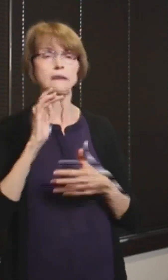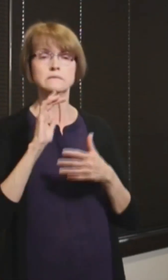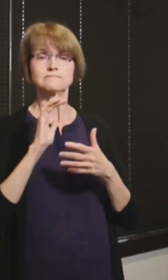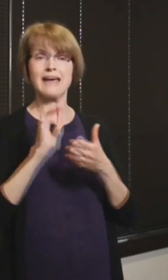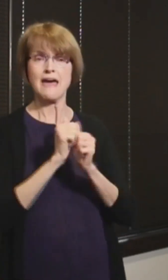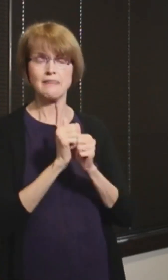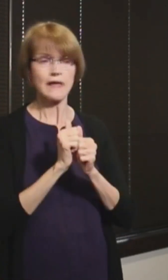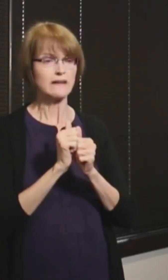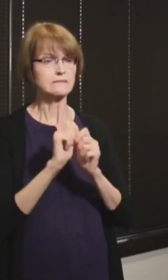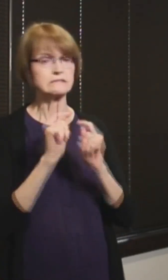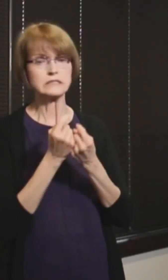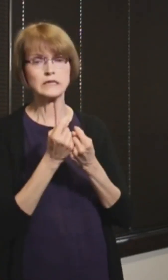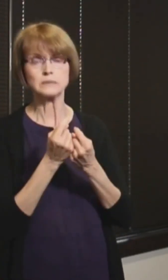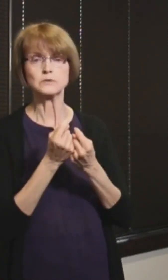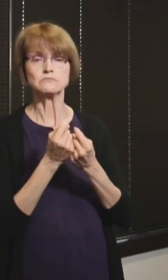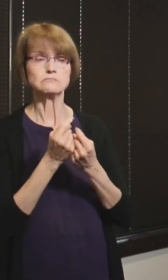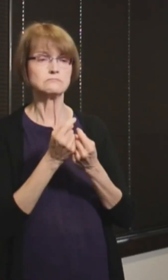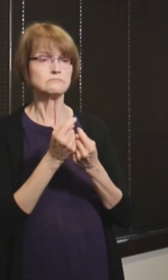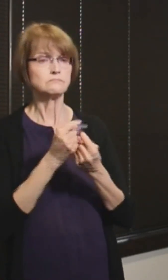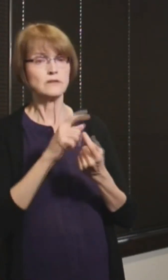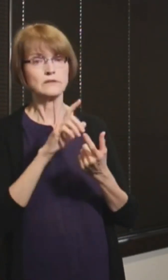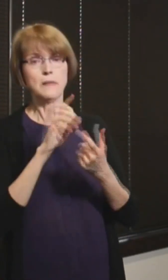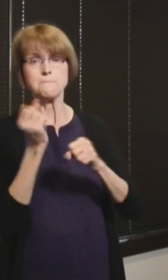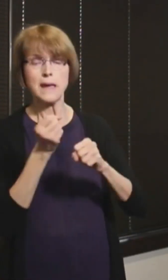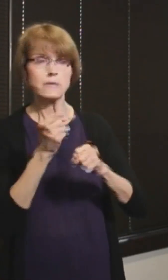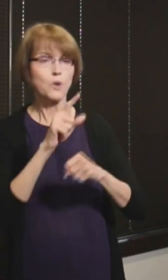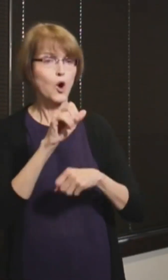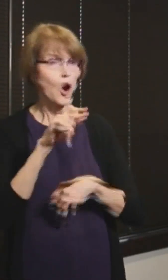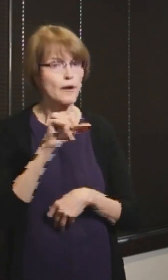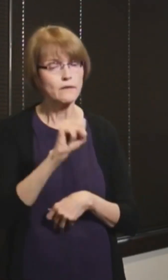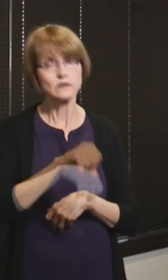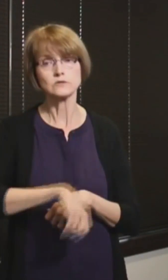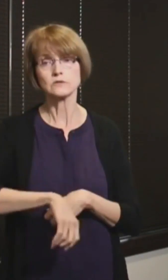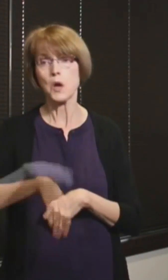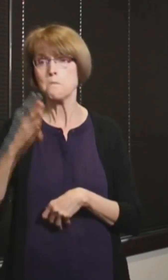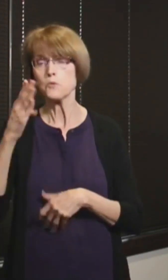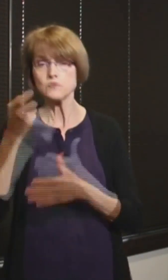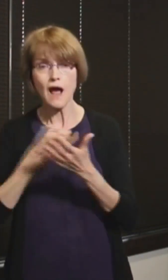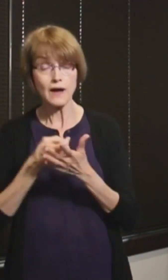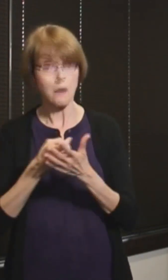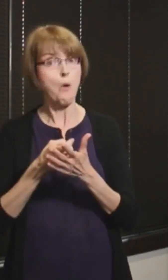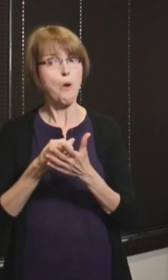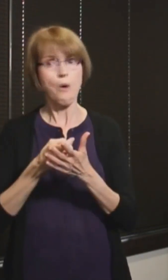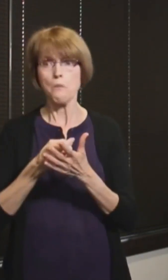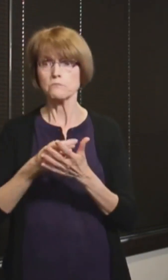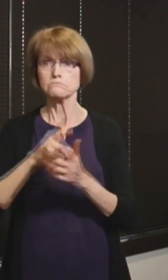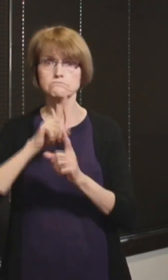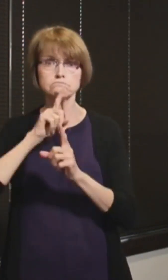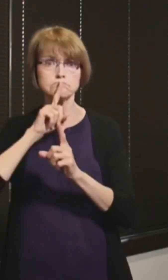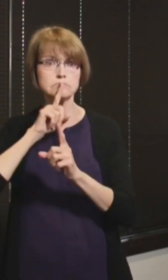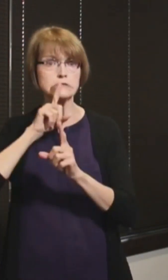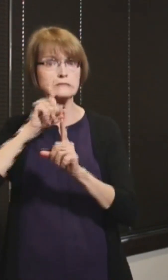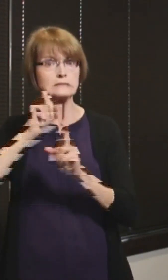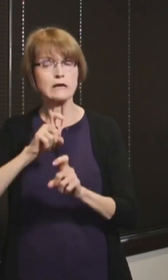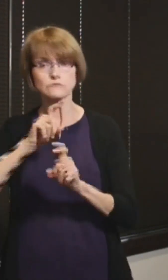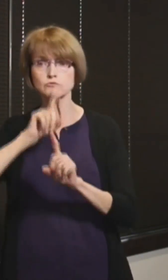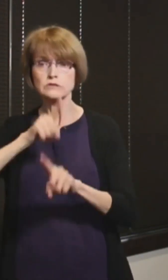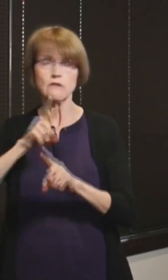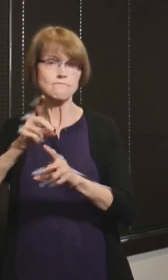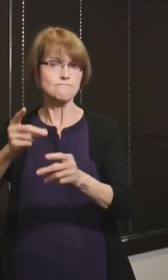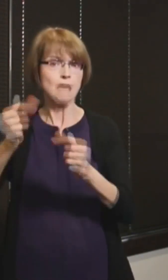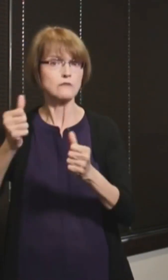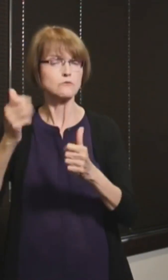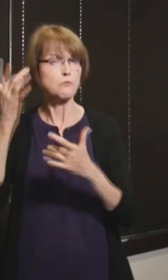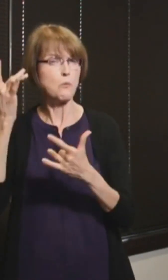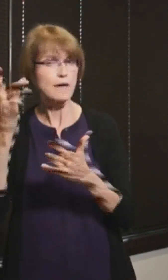to test every other day so that the results so much faster? Yeah, so as we've noted